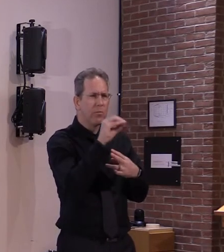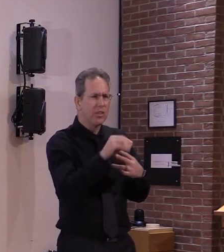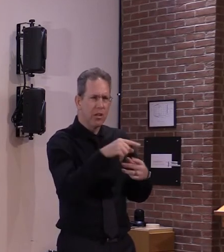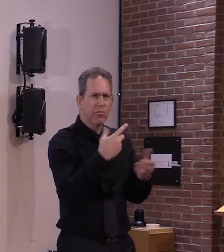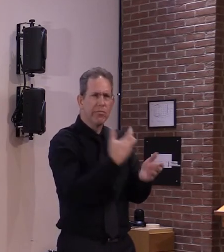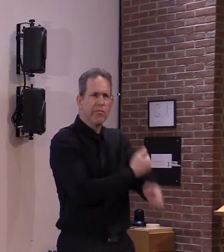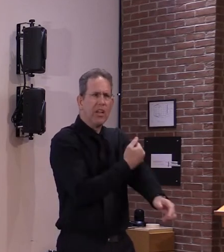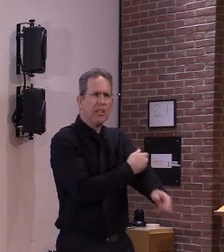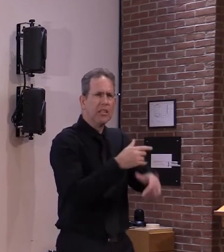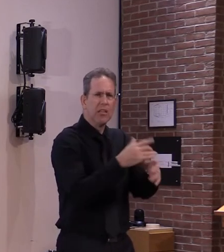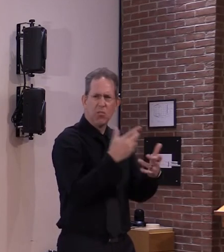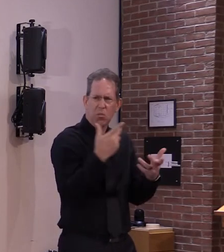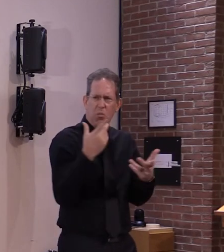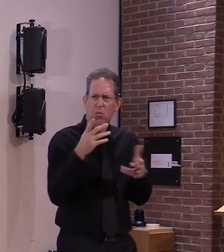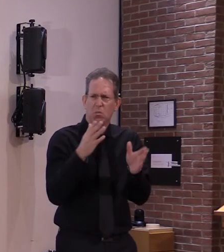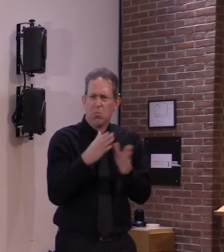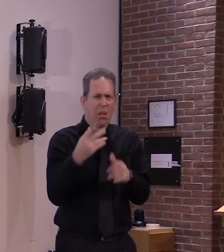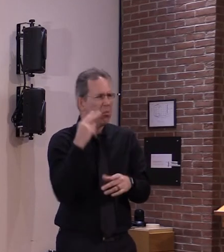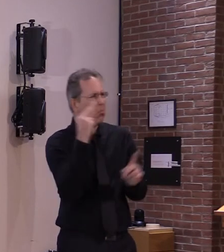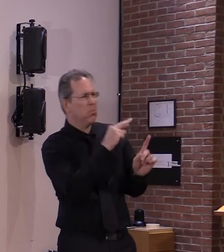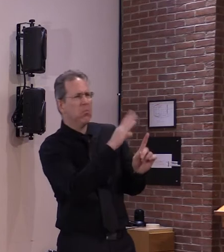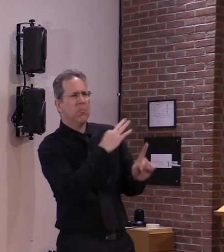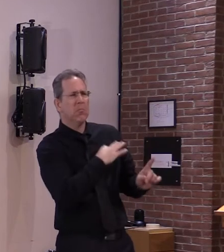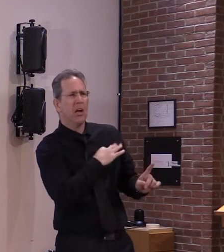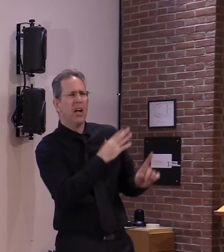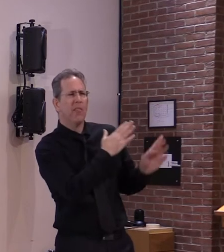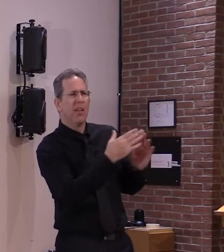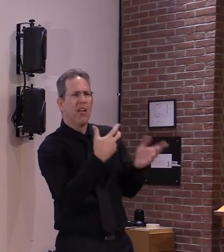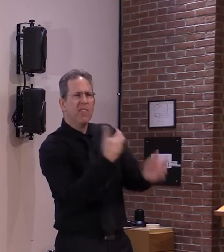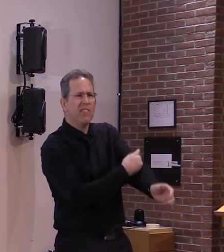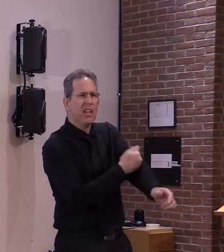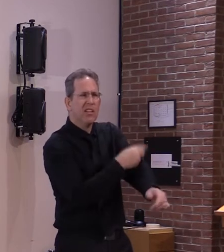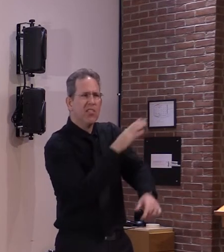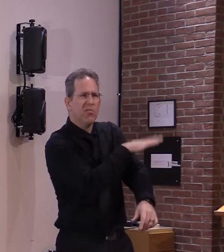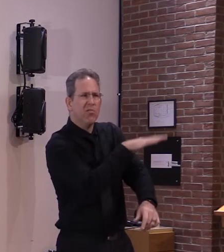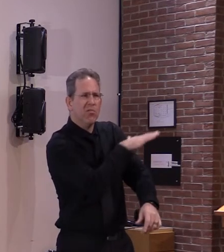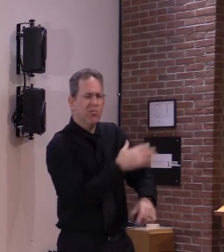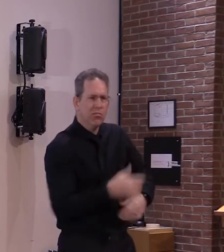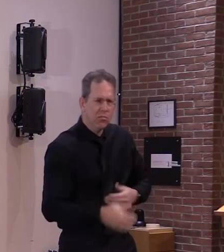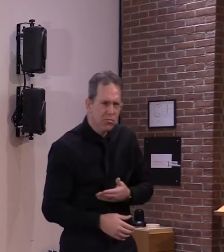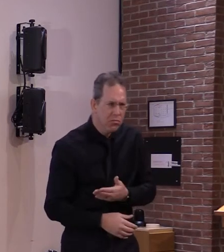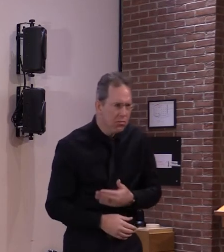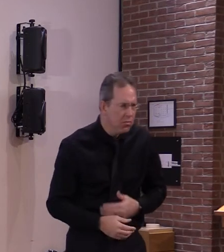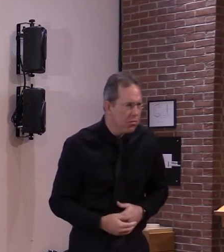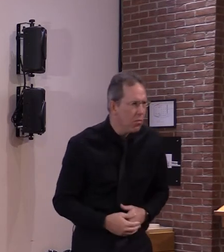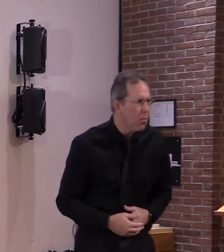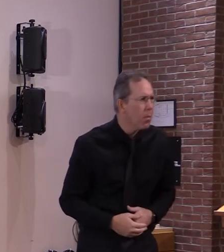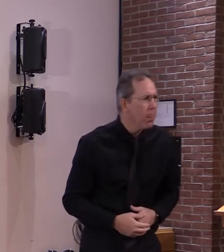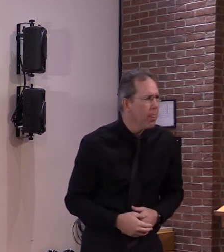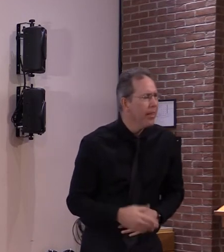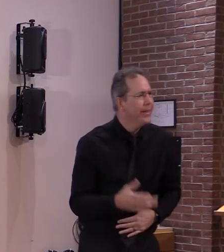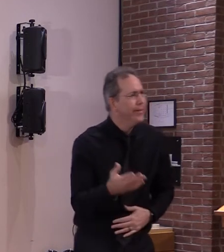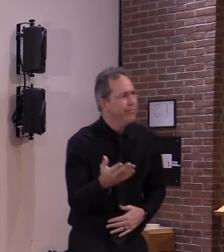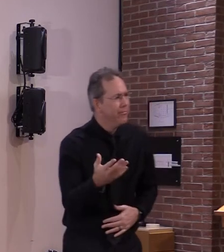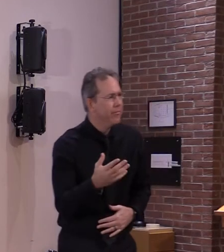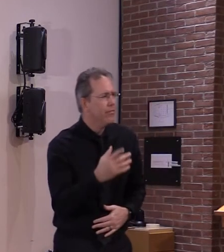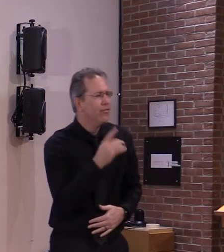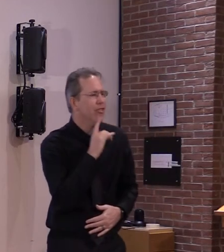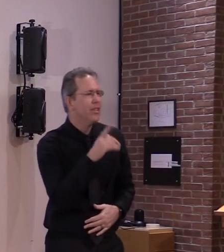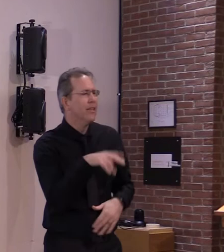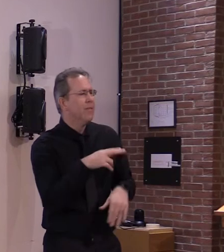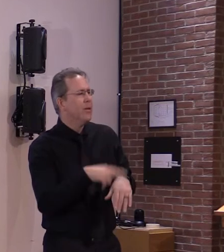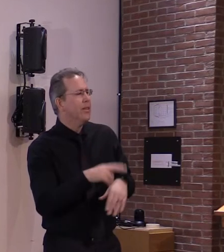the specifics but overall people are understandably hesitant you know if you ask them would you take this without knowing